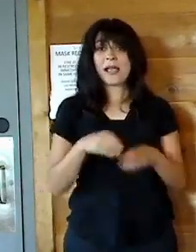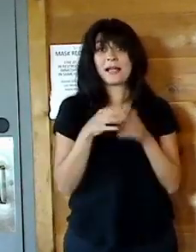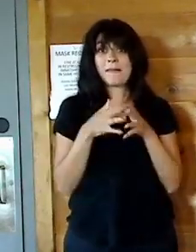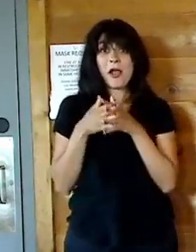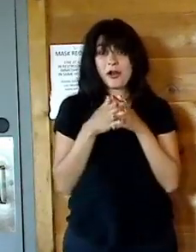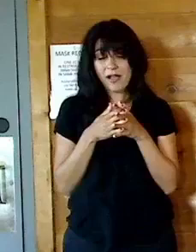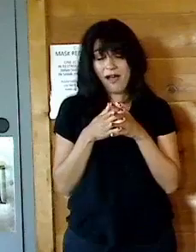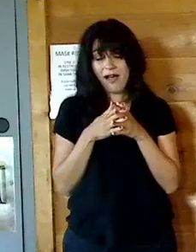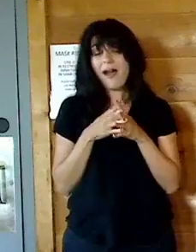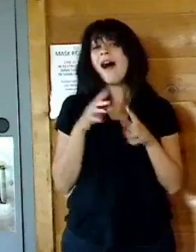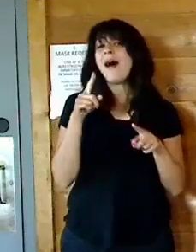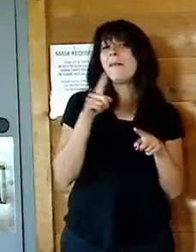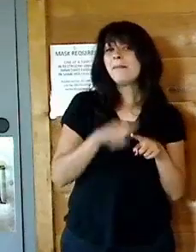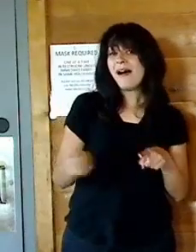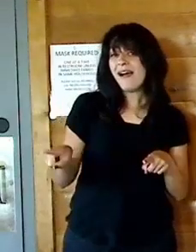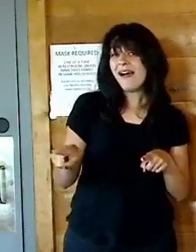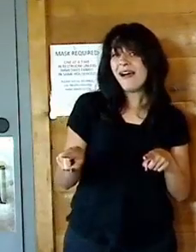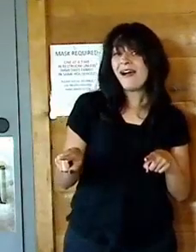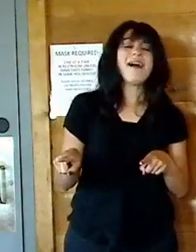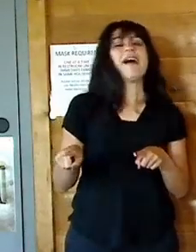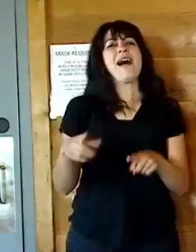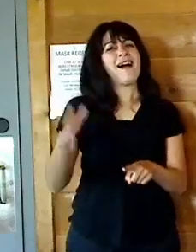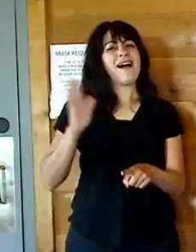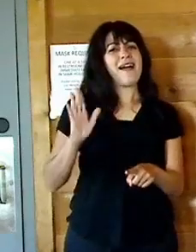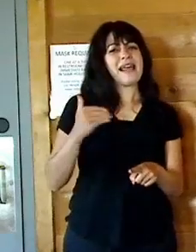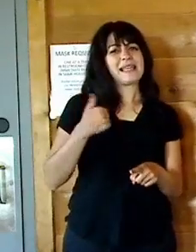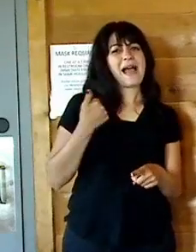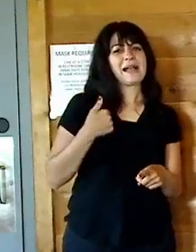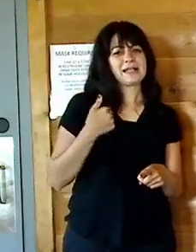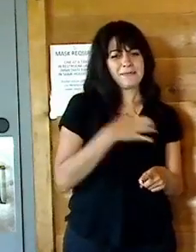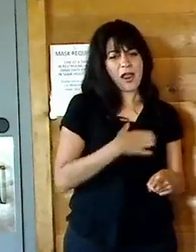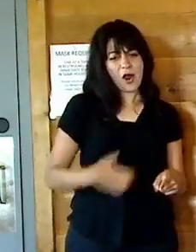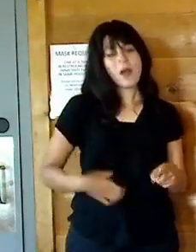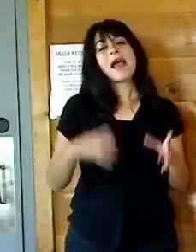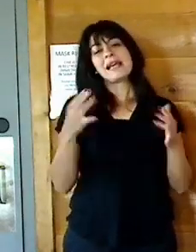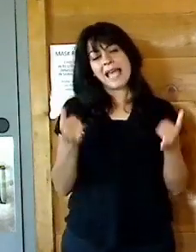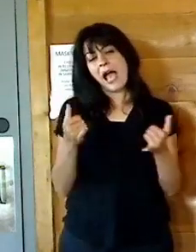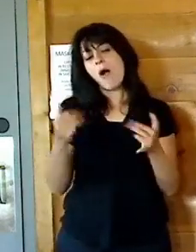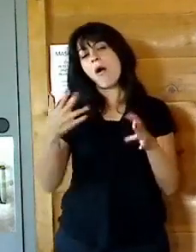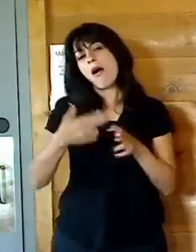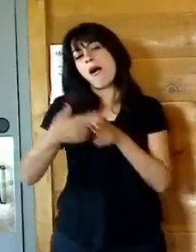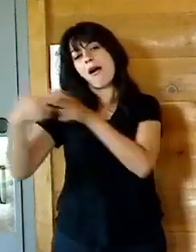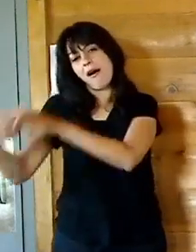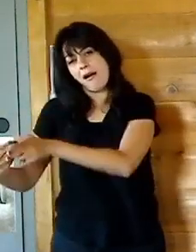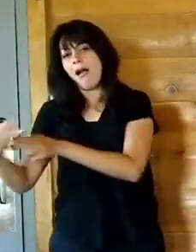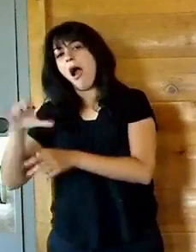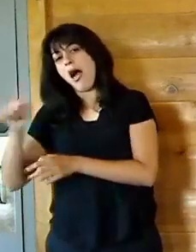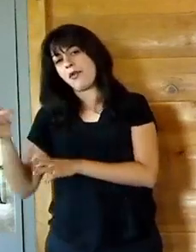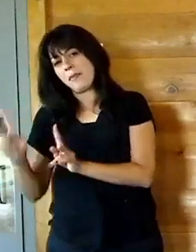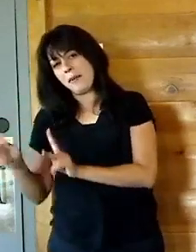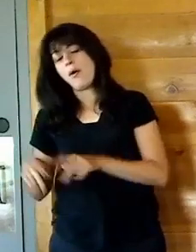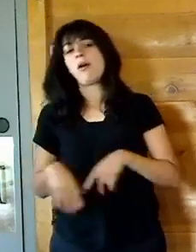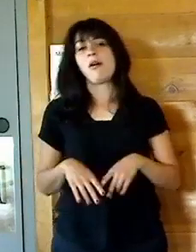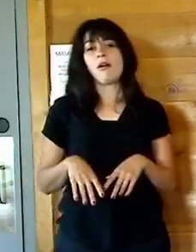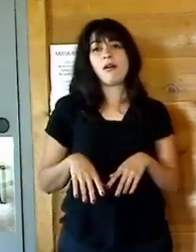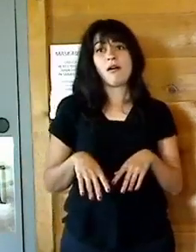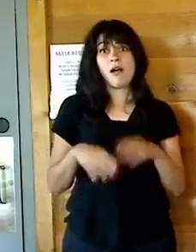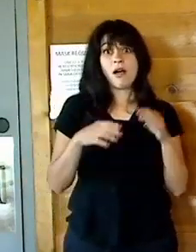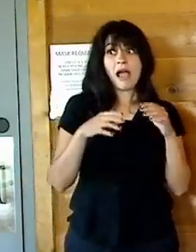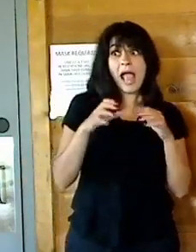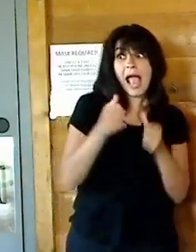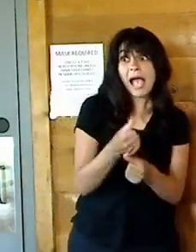But since being the youngest mayor, there have been younger mayors. Joe, has anybody under 12